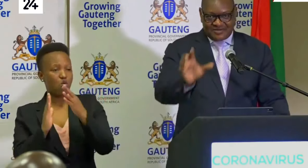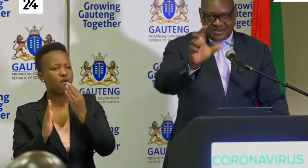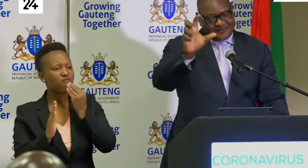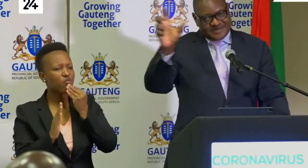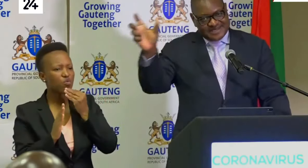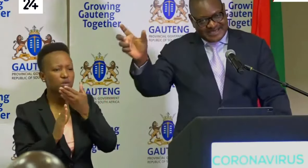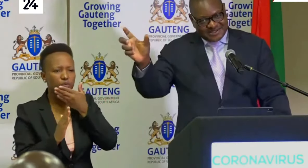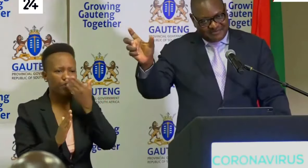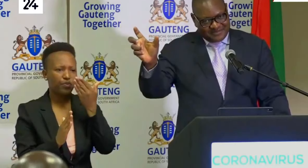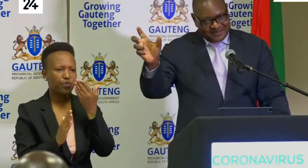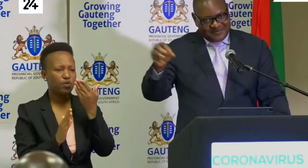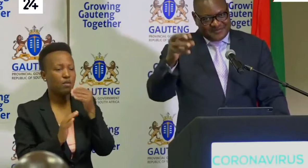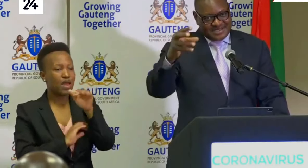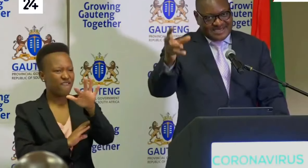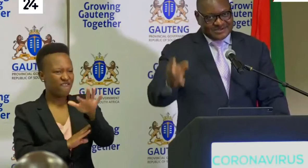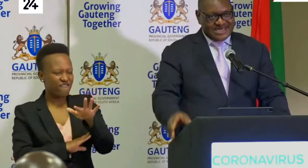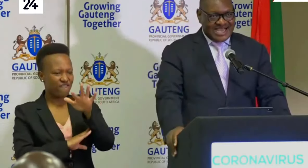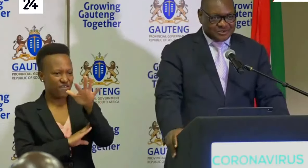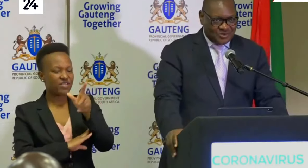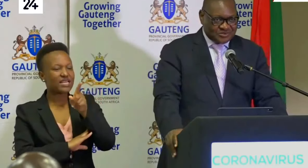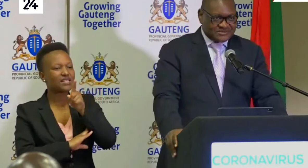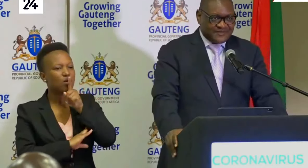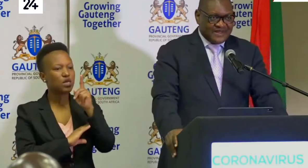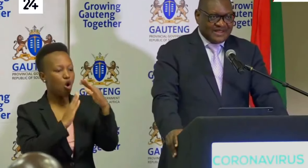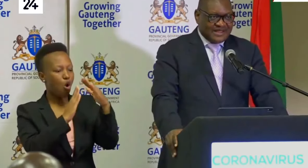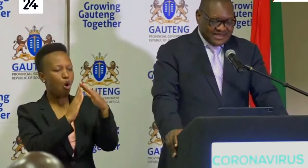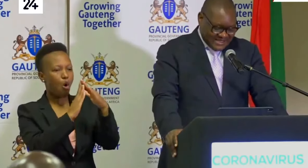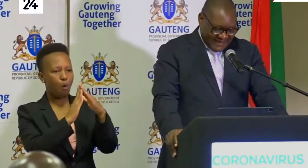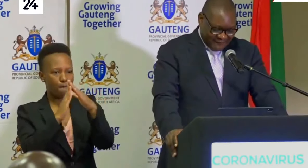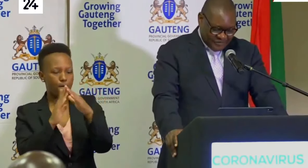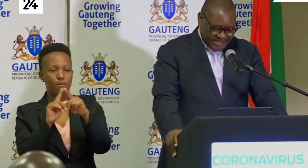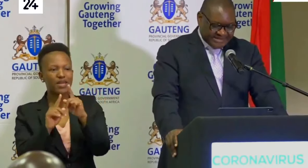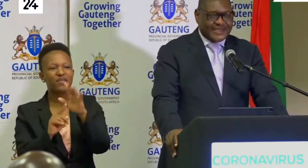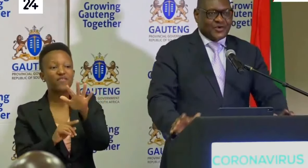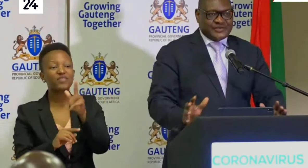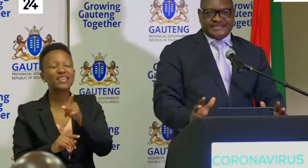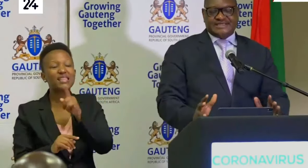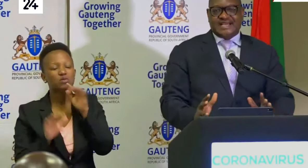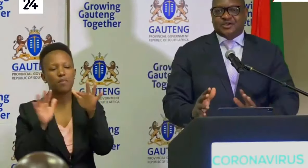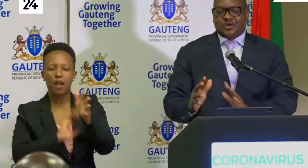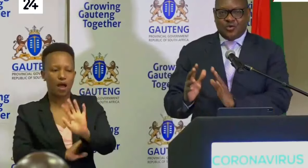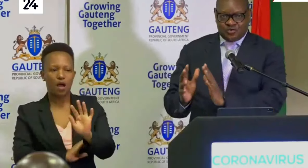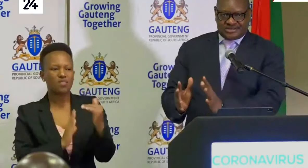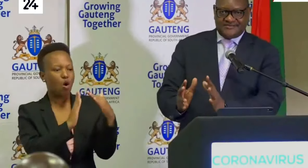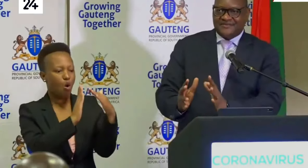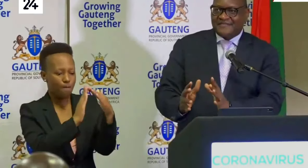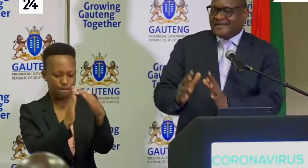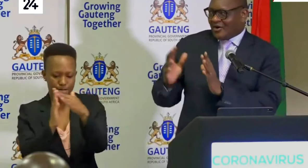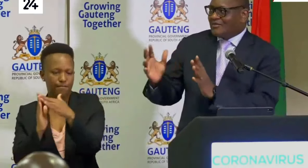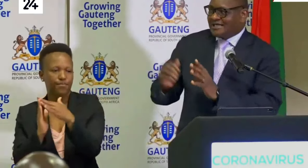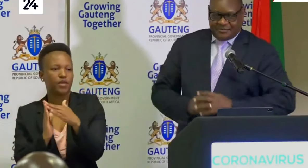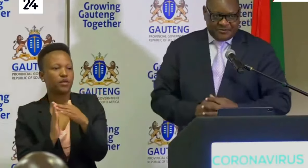Now, not 15,000 people, 15,000 households. That are food insecure. This excludes